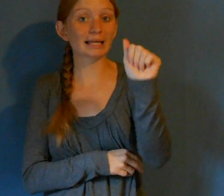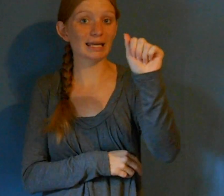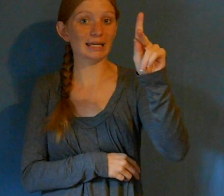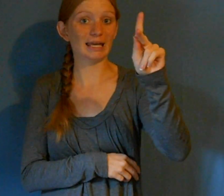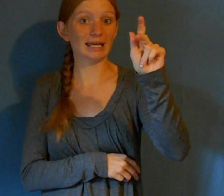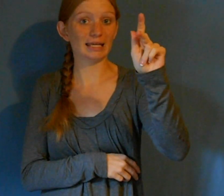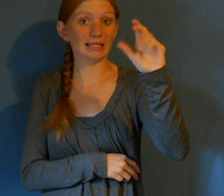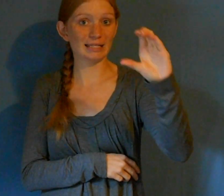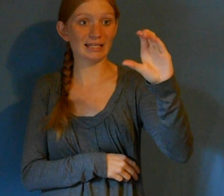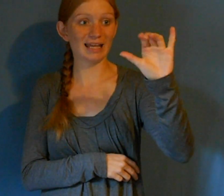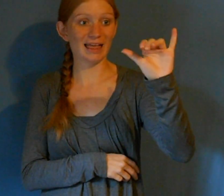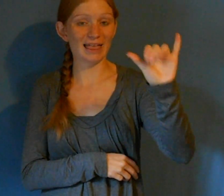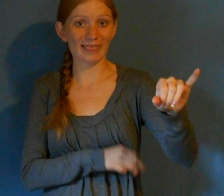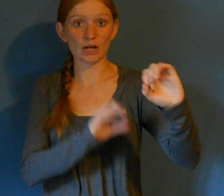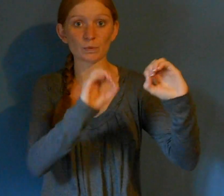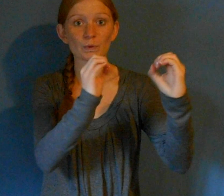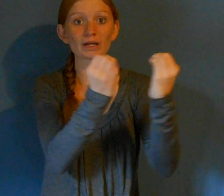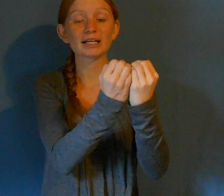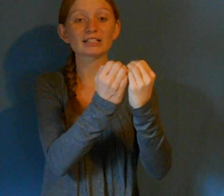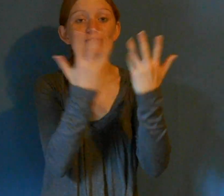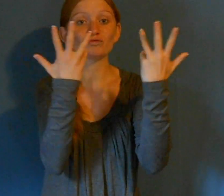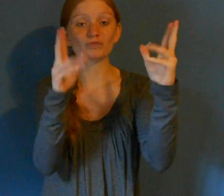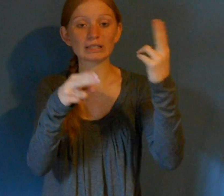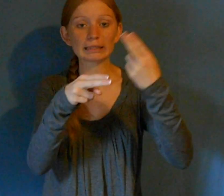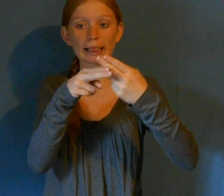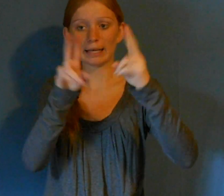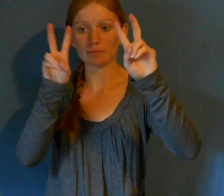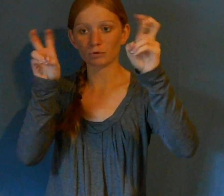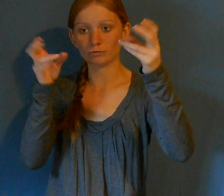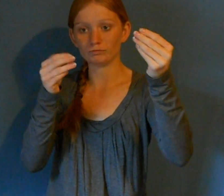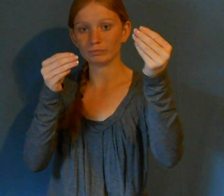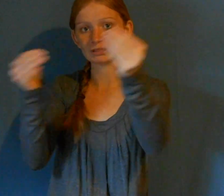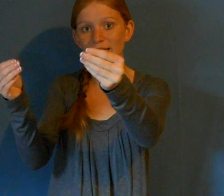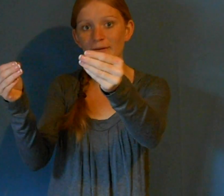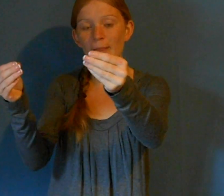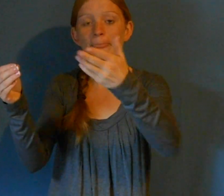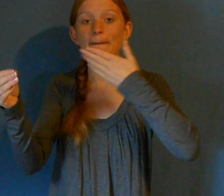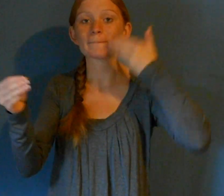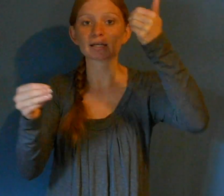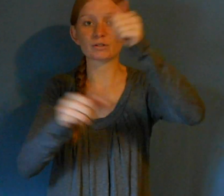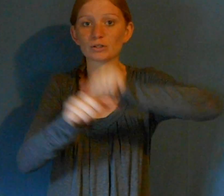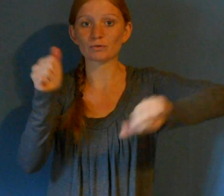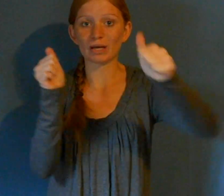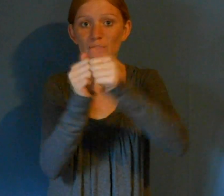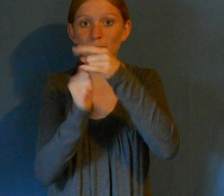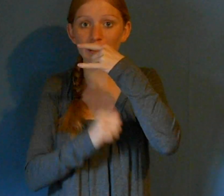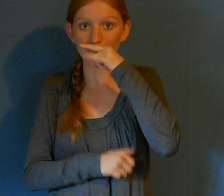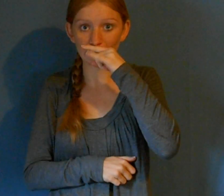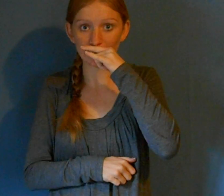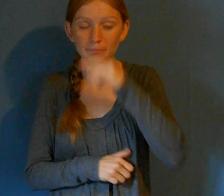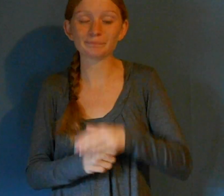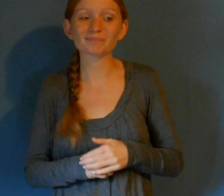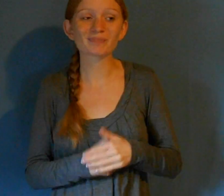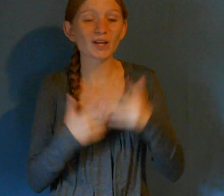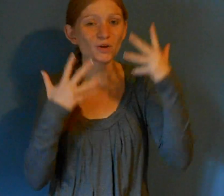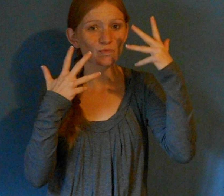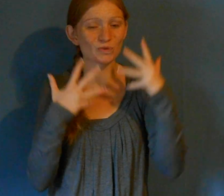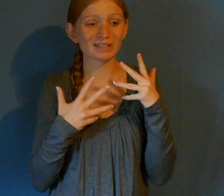This is because since the 1800s, they have, unfortunately, been used for dog breeding. But because of the old days, they would